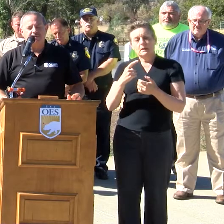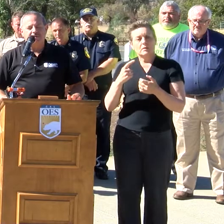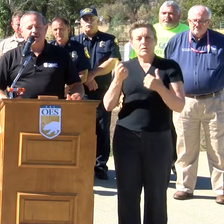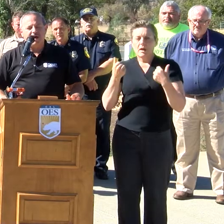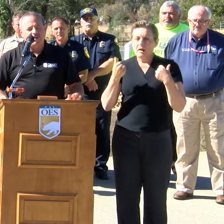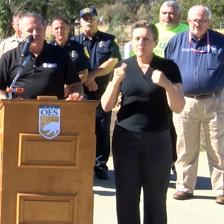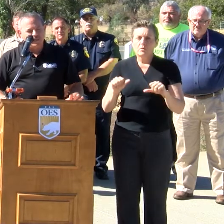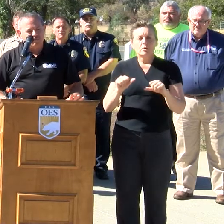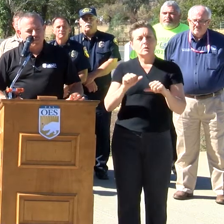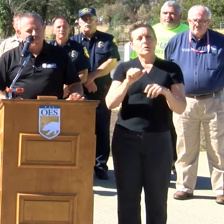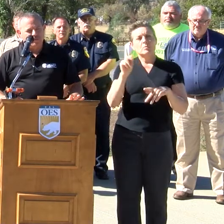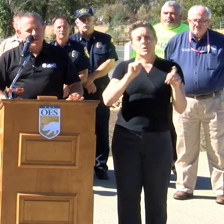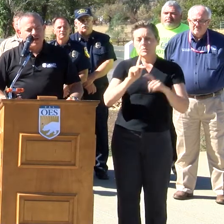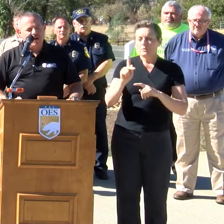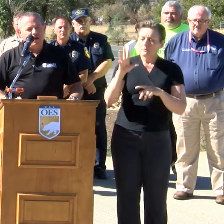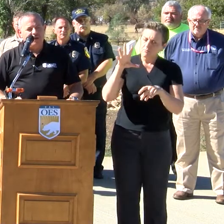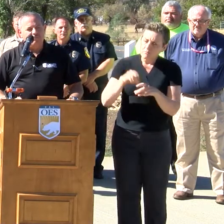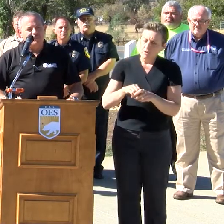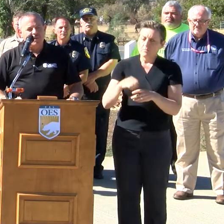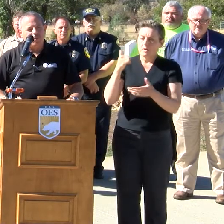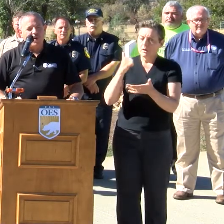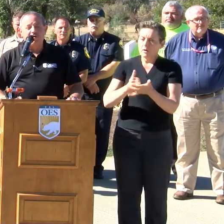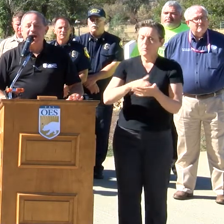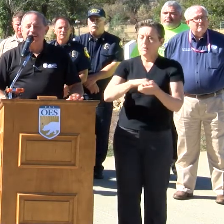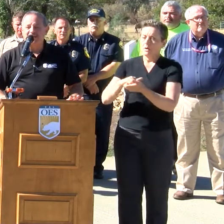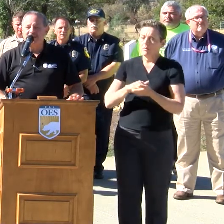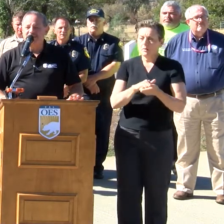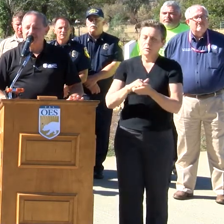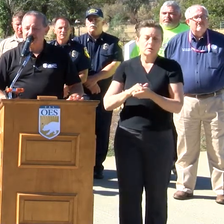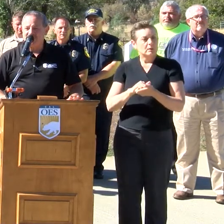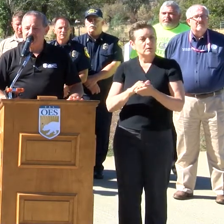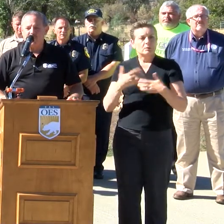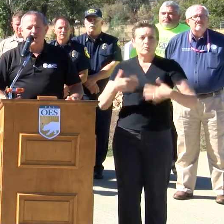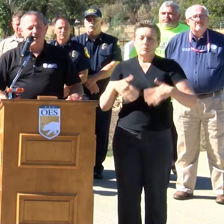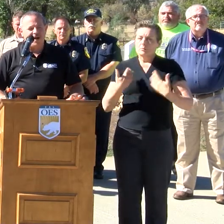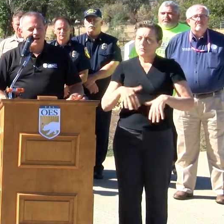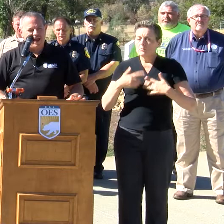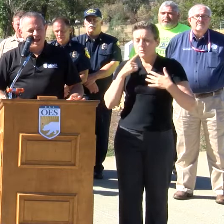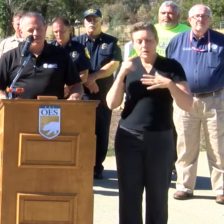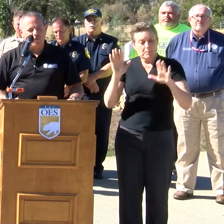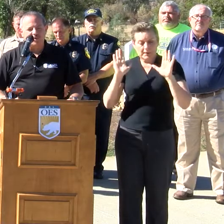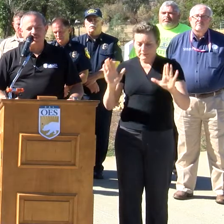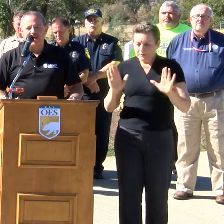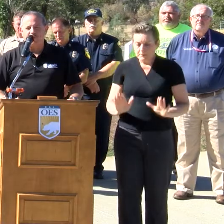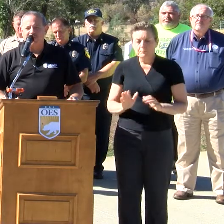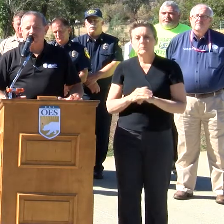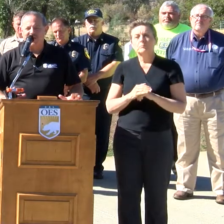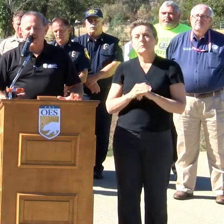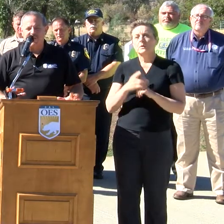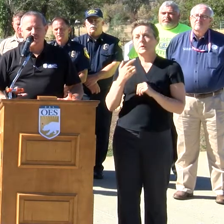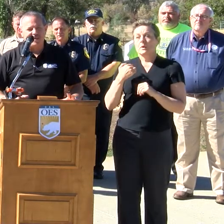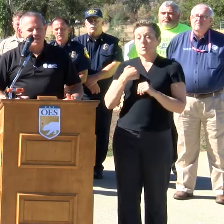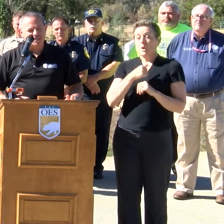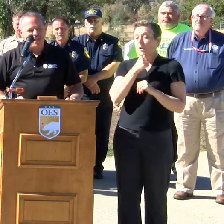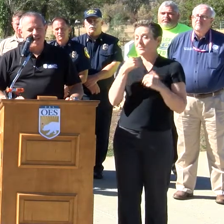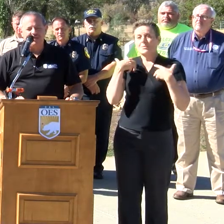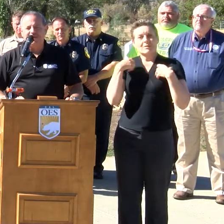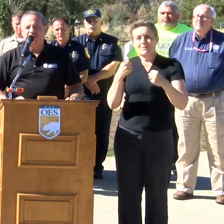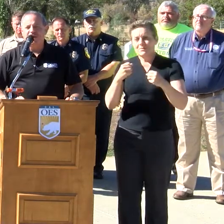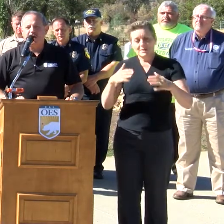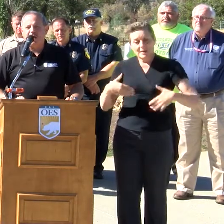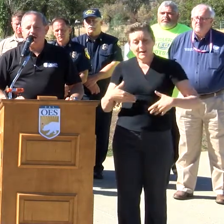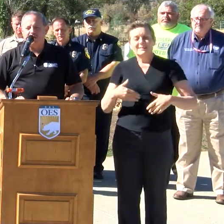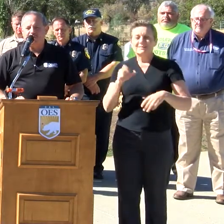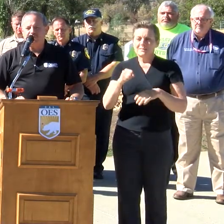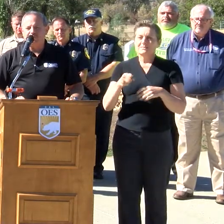been unbelievable. We are not done yet. We are not out of the woods yet. While the fire may be contained,